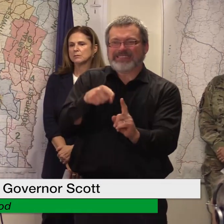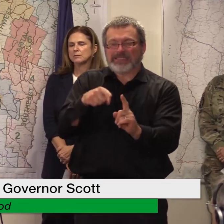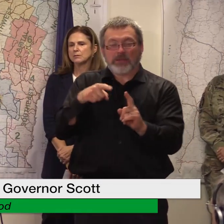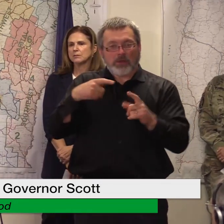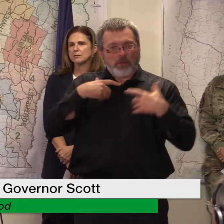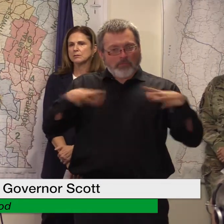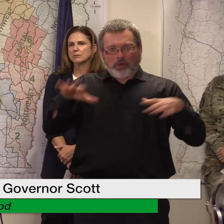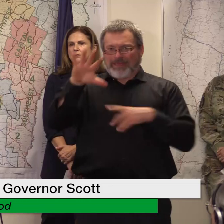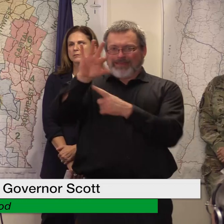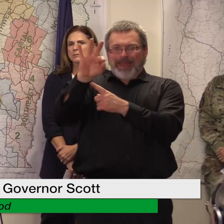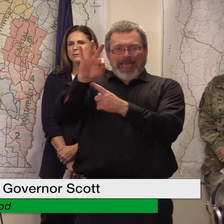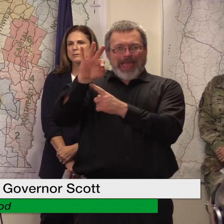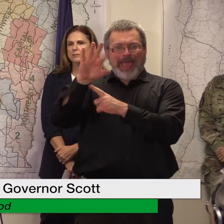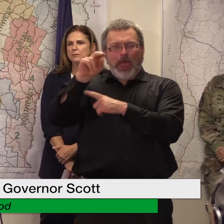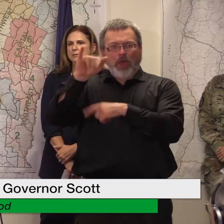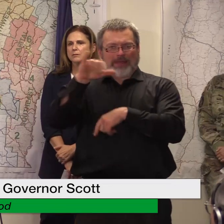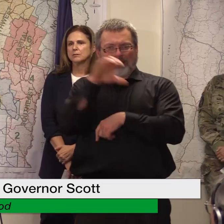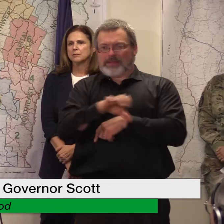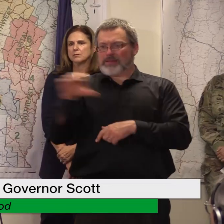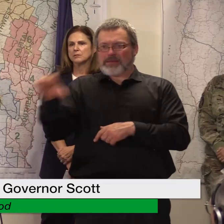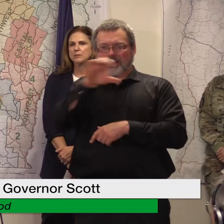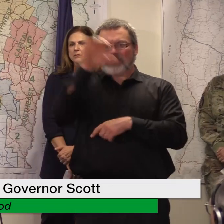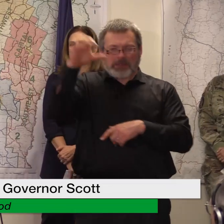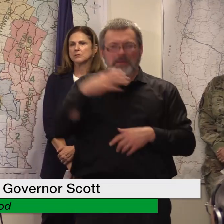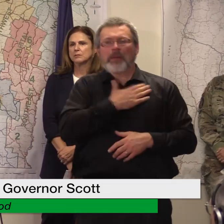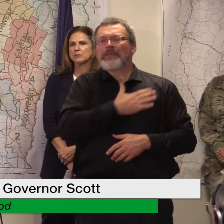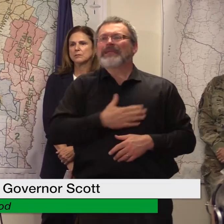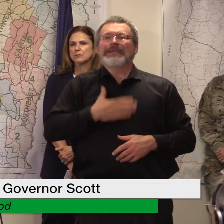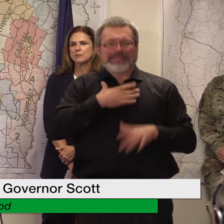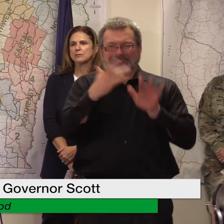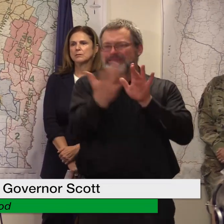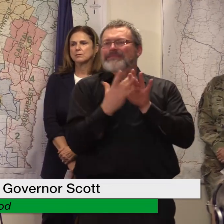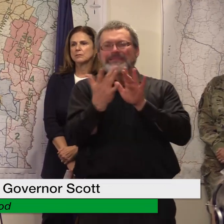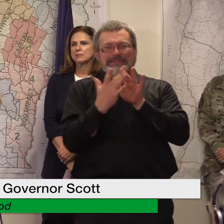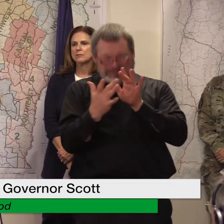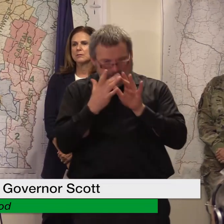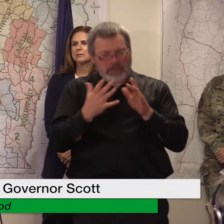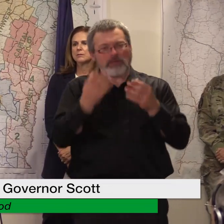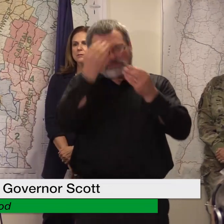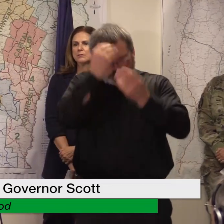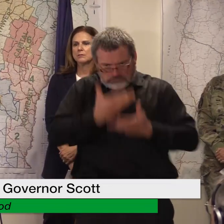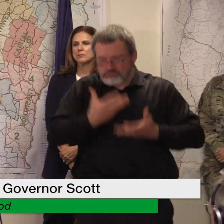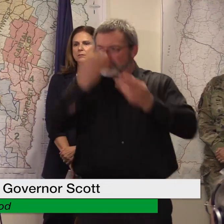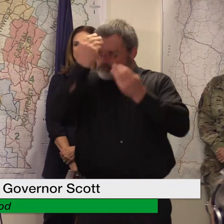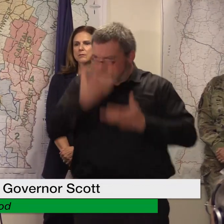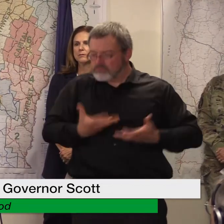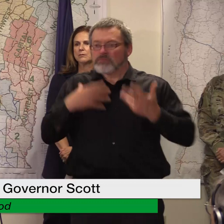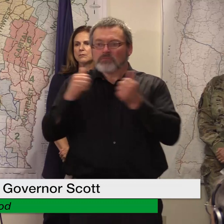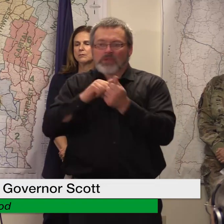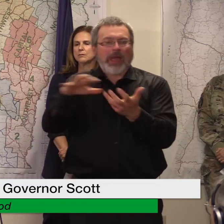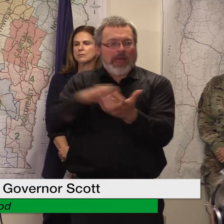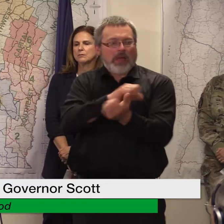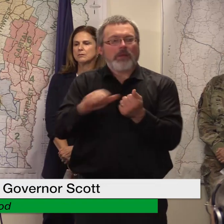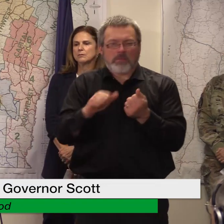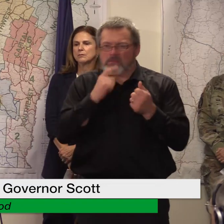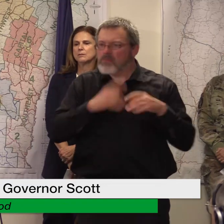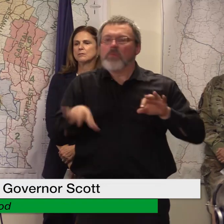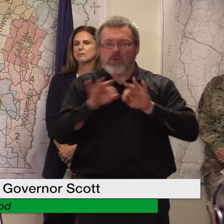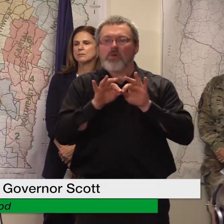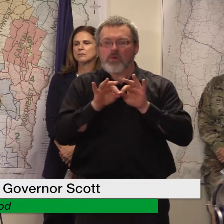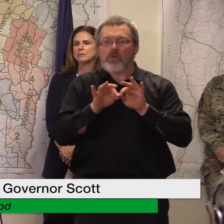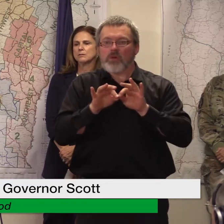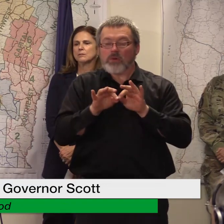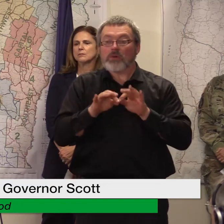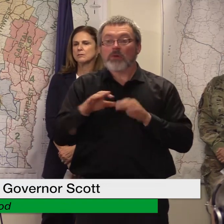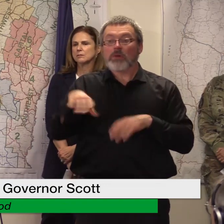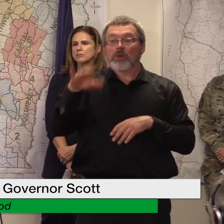we need you to continue to report to 211 your damages and if you reported damages and you've incurred more damages